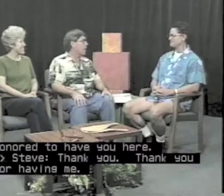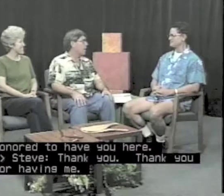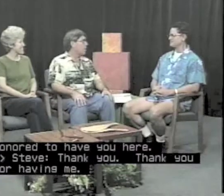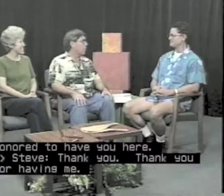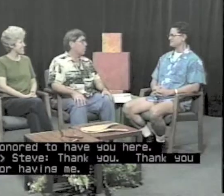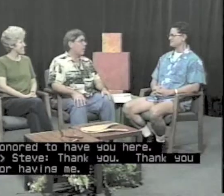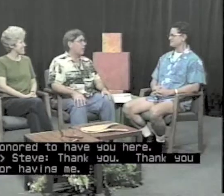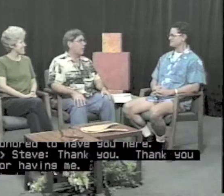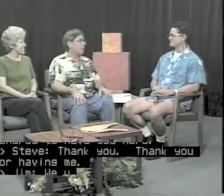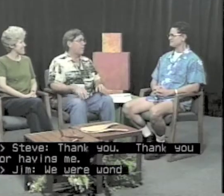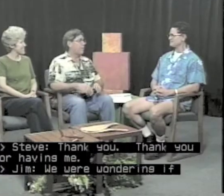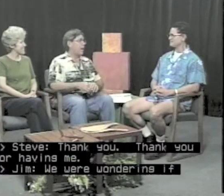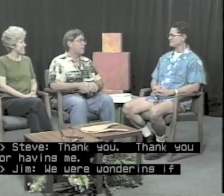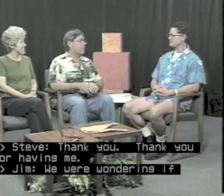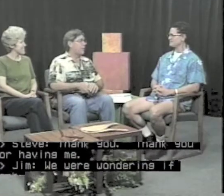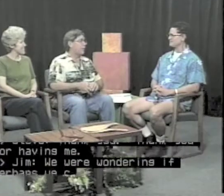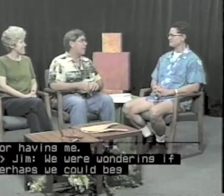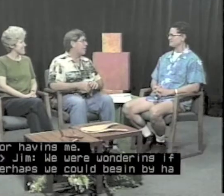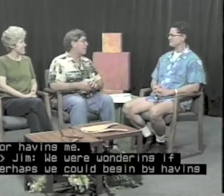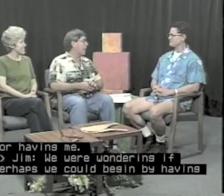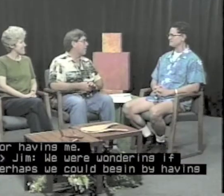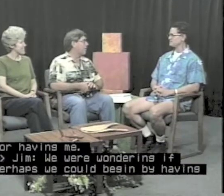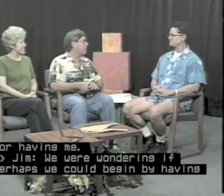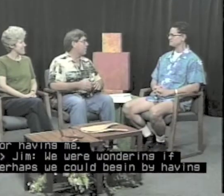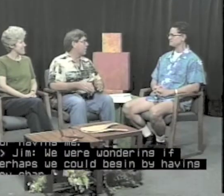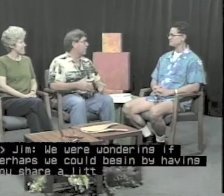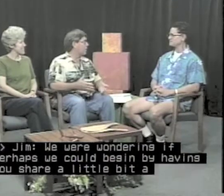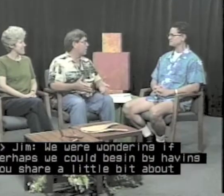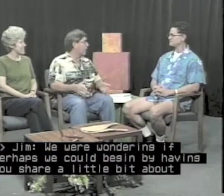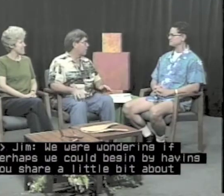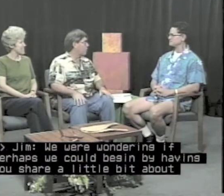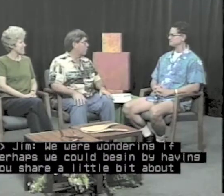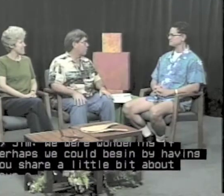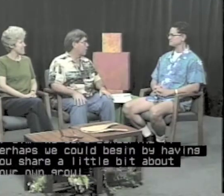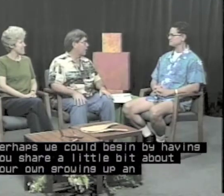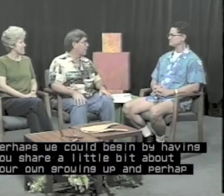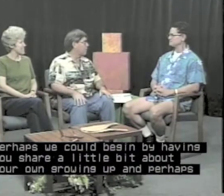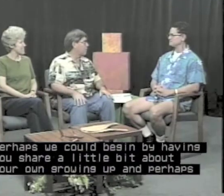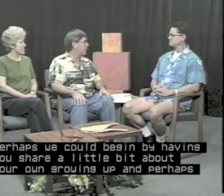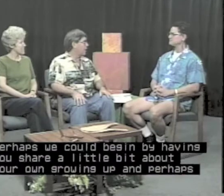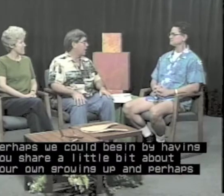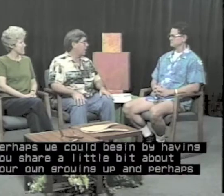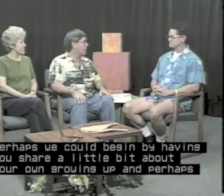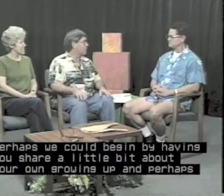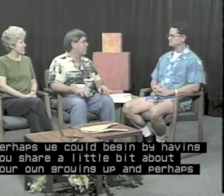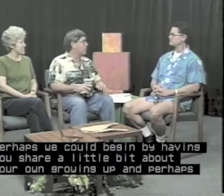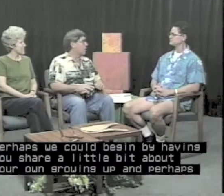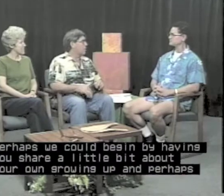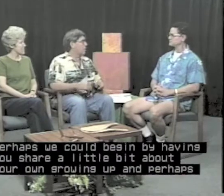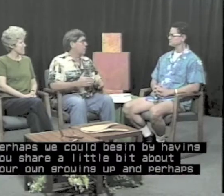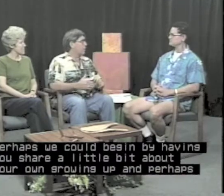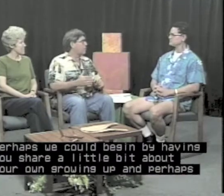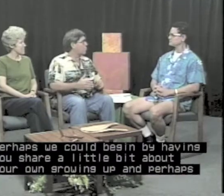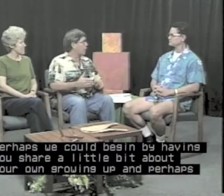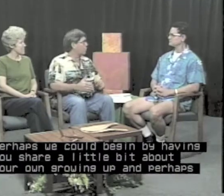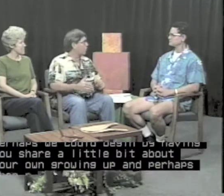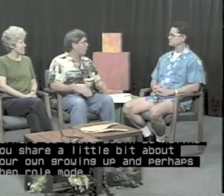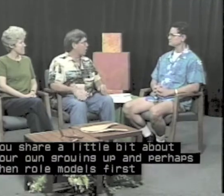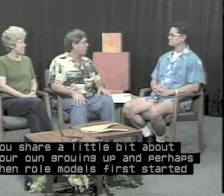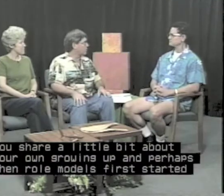We were wondering if perhaps we could begin by having you share a little bit about your own growing up, and perhaps when role models